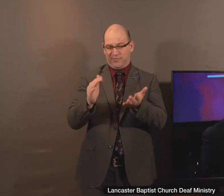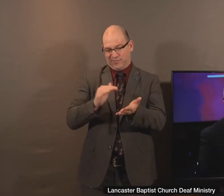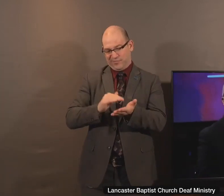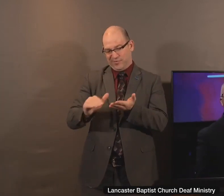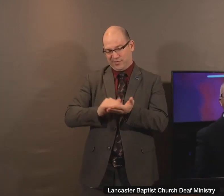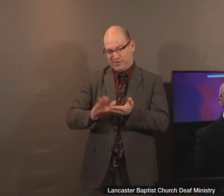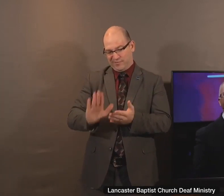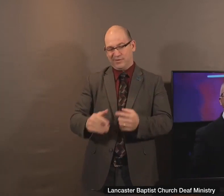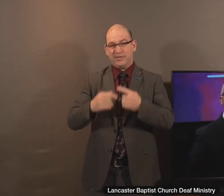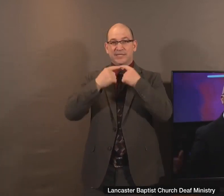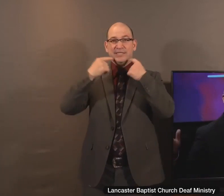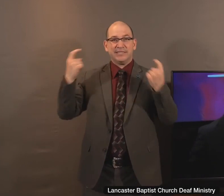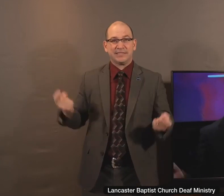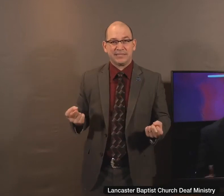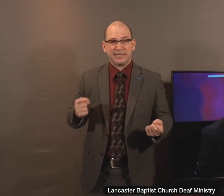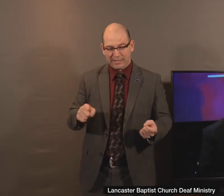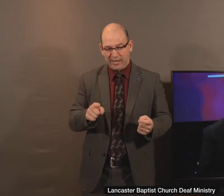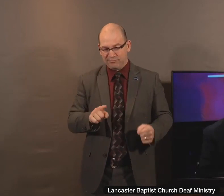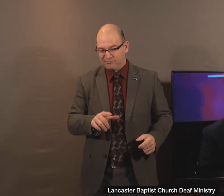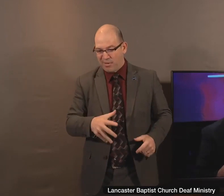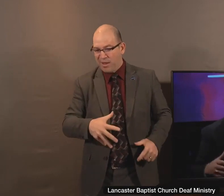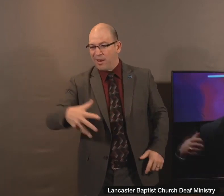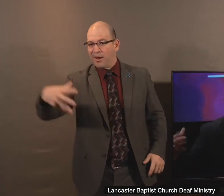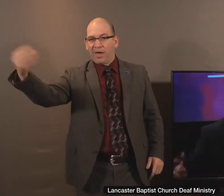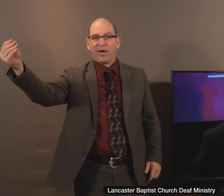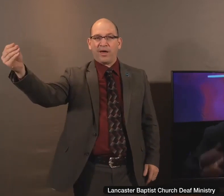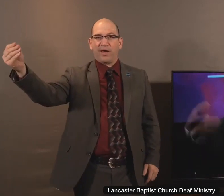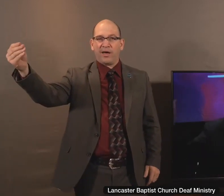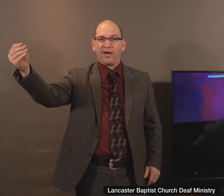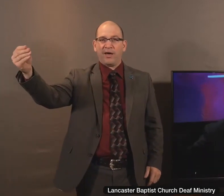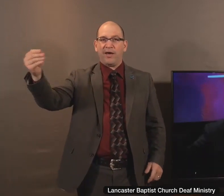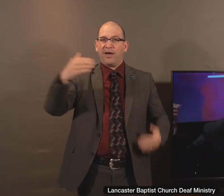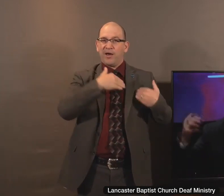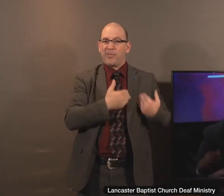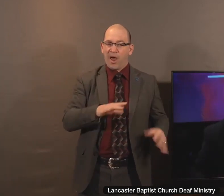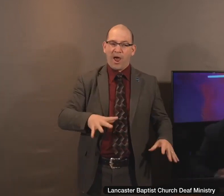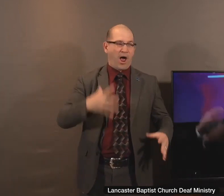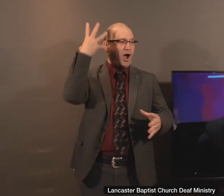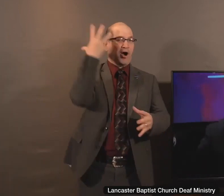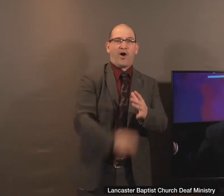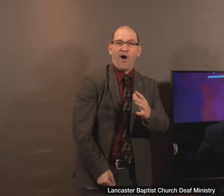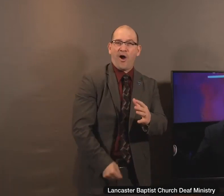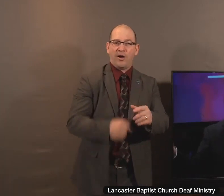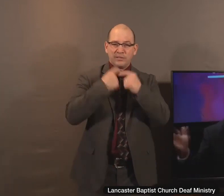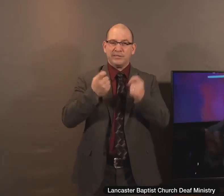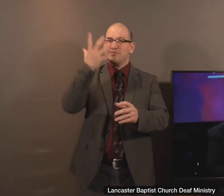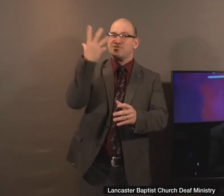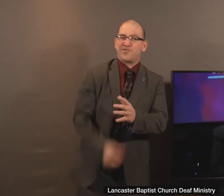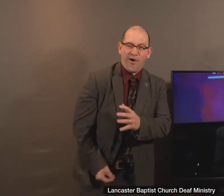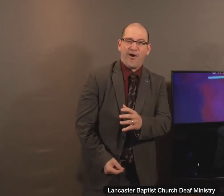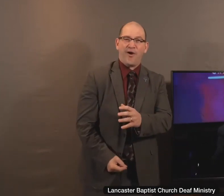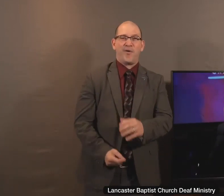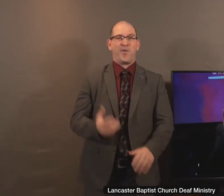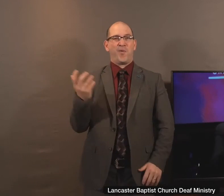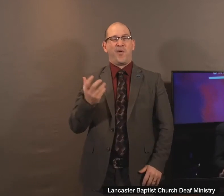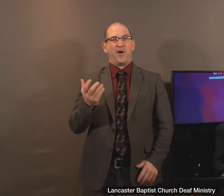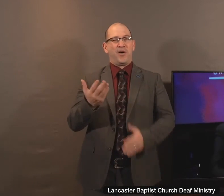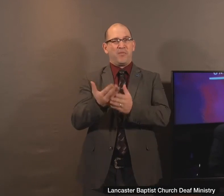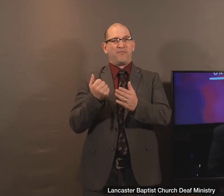forgiven thee. And she walked out of that courtyard with burdens lifted and sins forgiven. And before you turn off your television,